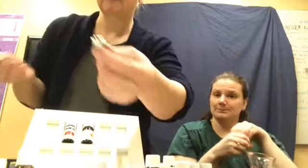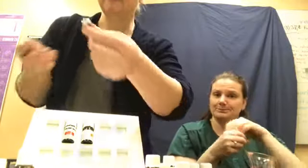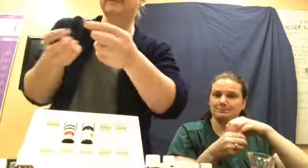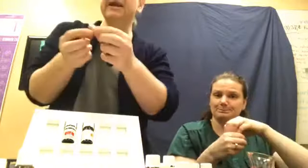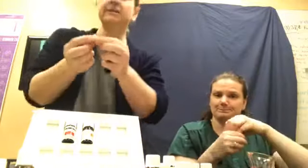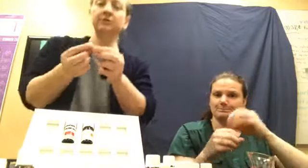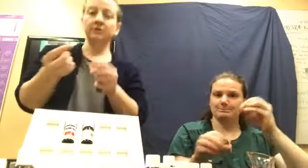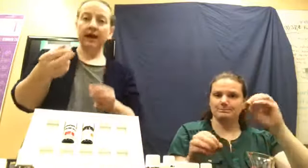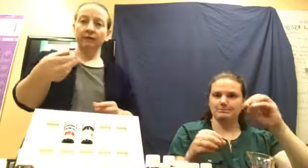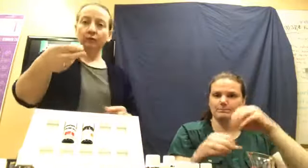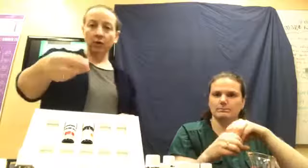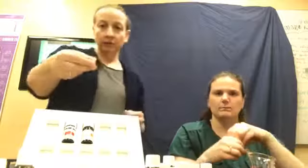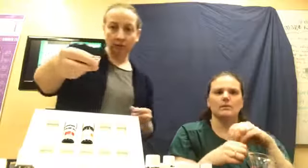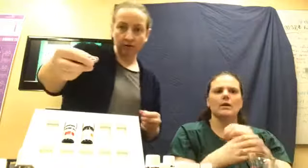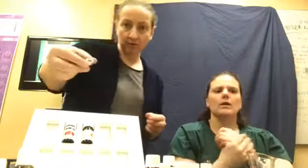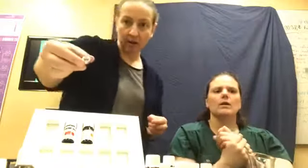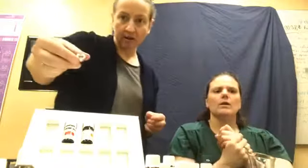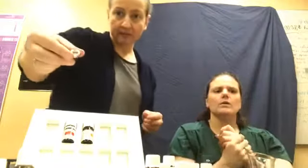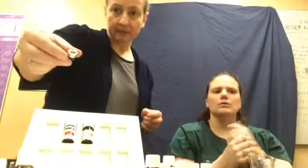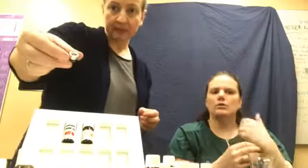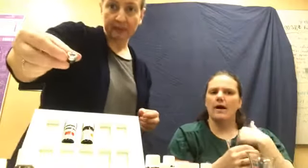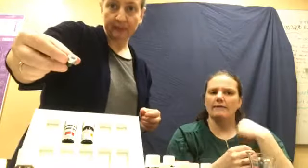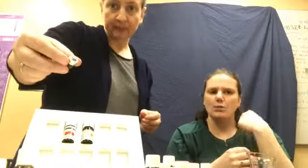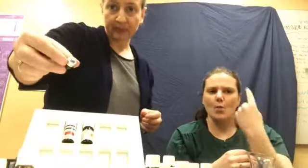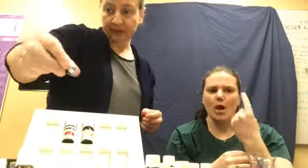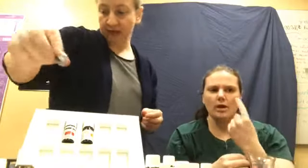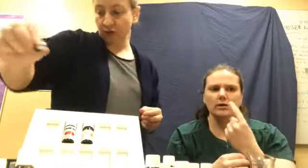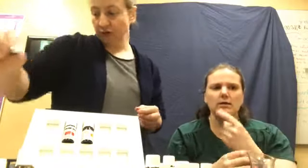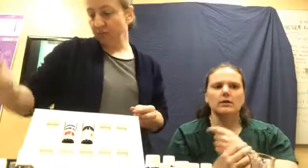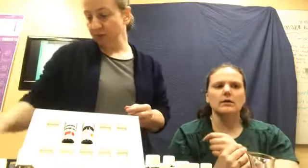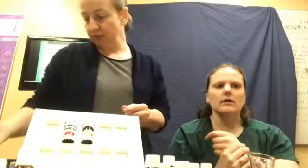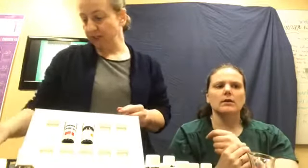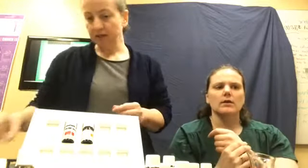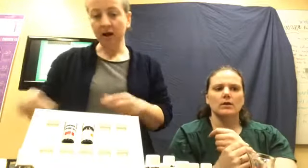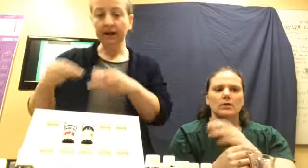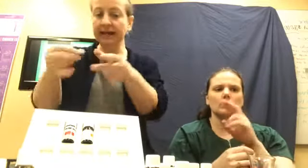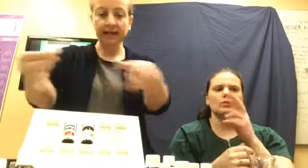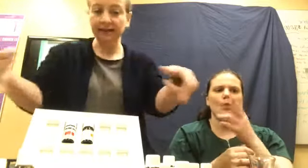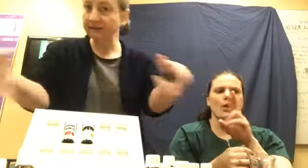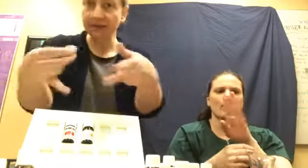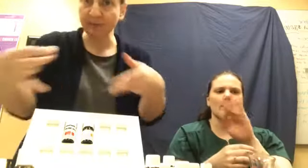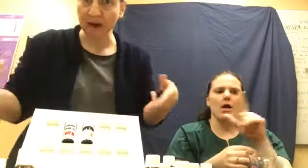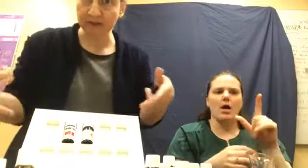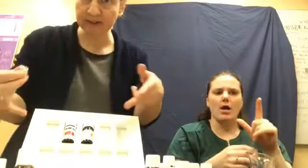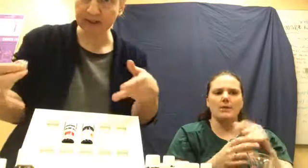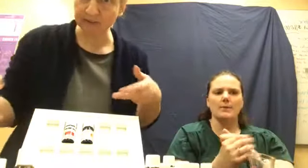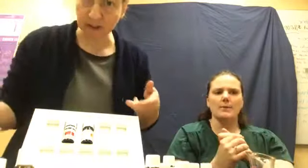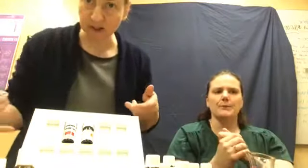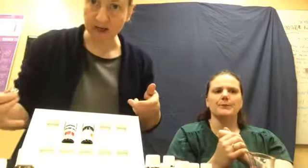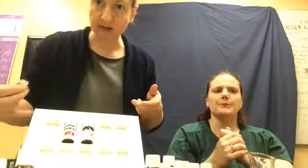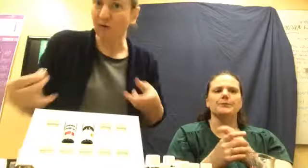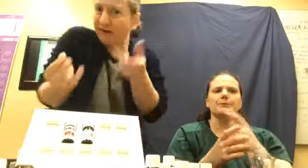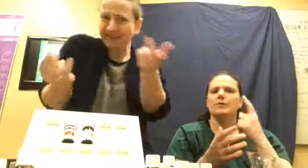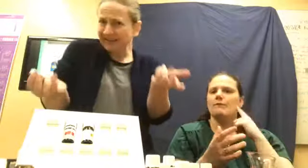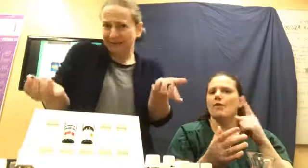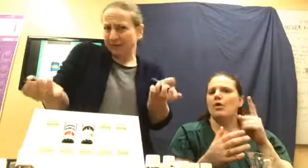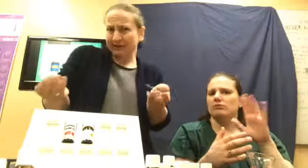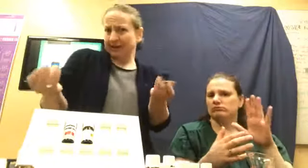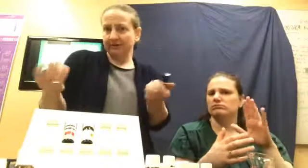Okay. So you have one roller ball that you can put on any of these bottles that come in your kit or a different one, whatever.